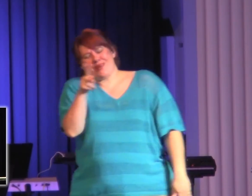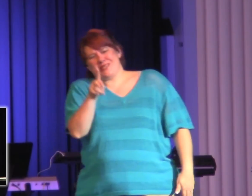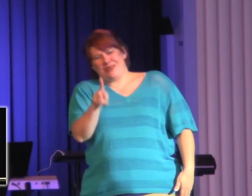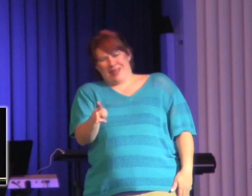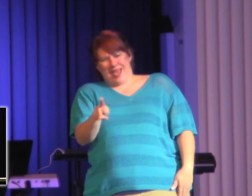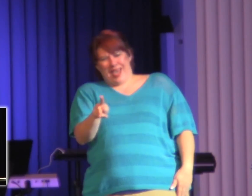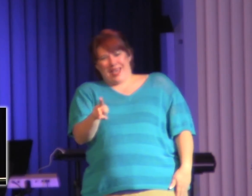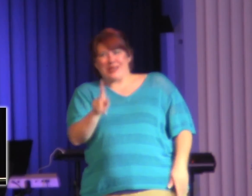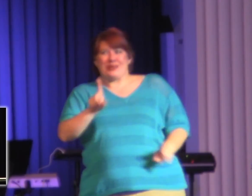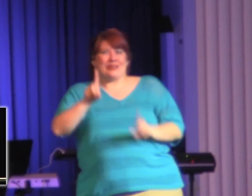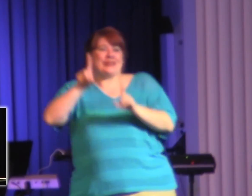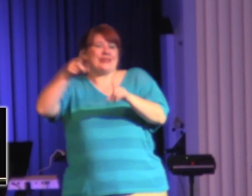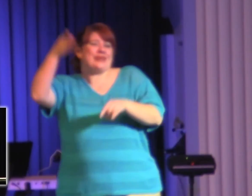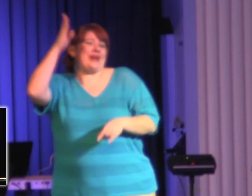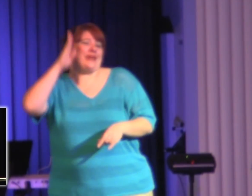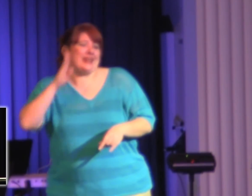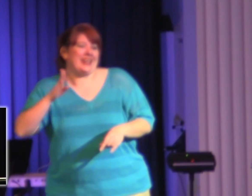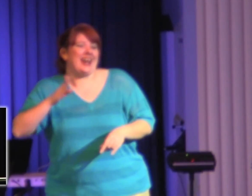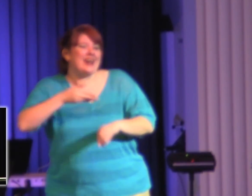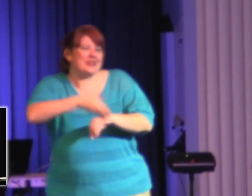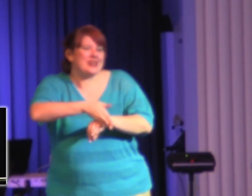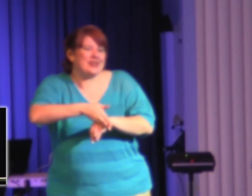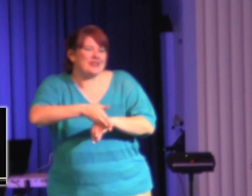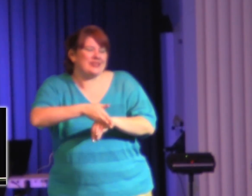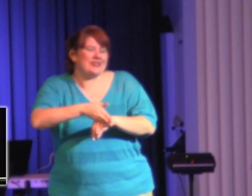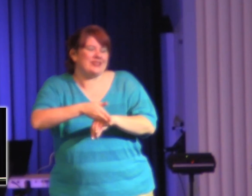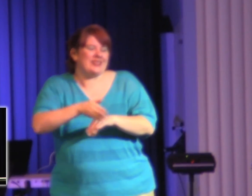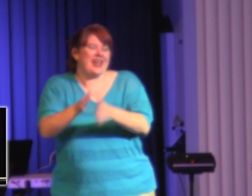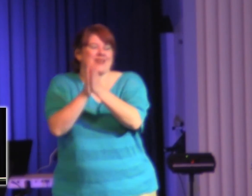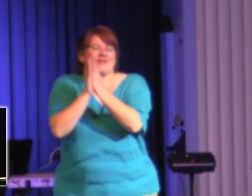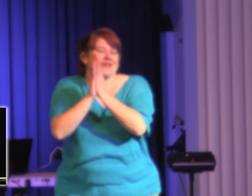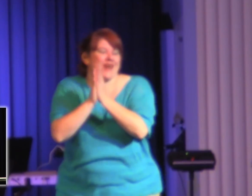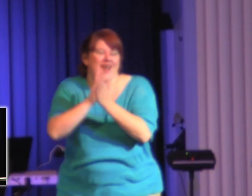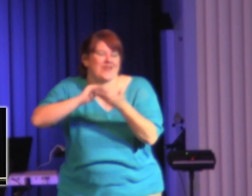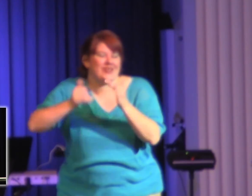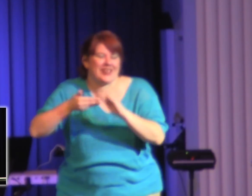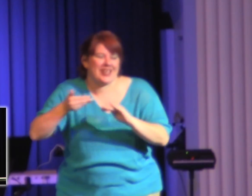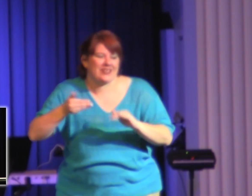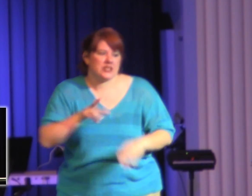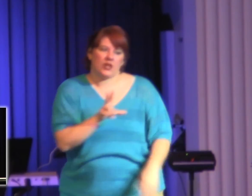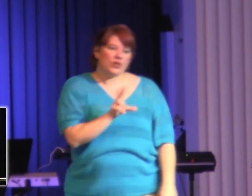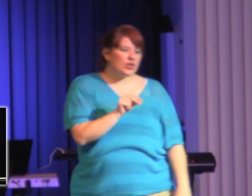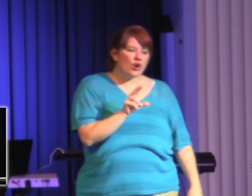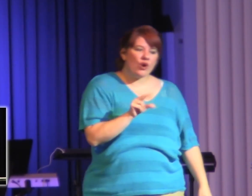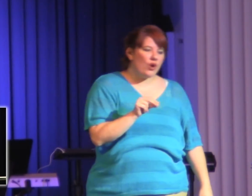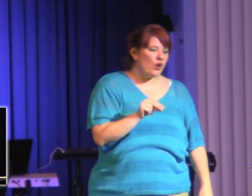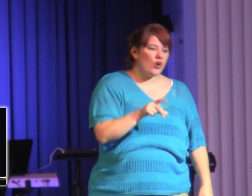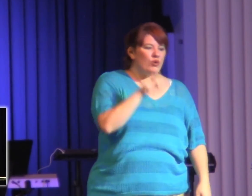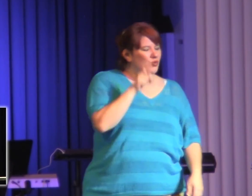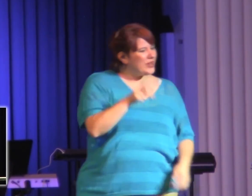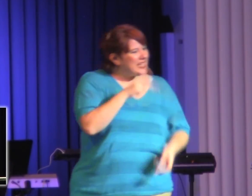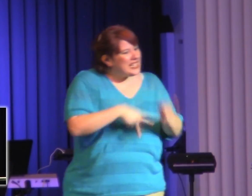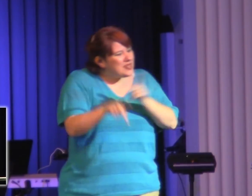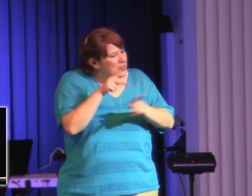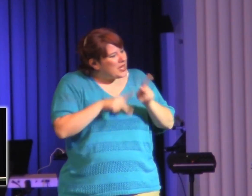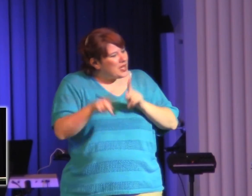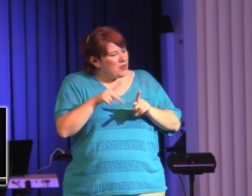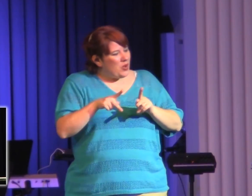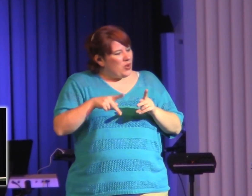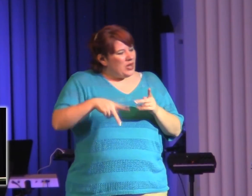are grounded and who understand the reality of the word of God and are going to love us enough to speak truth.